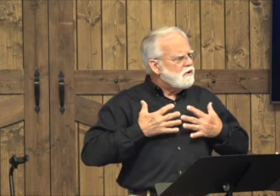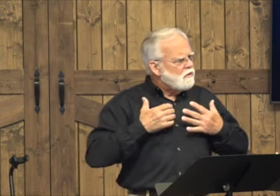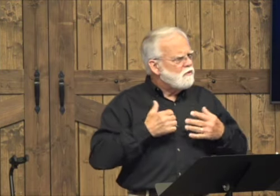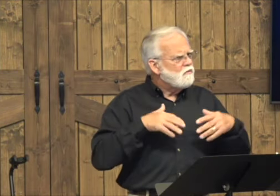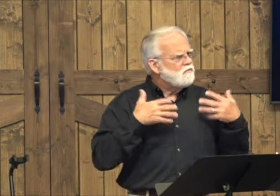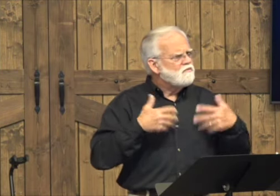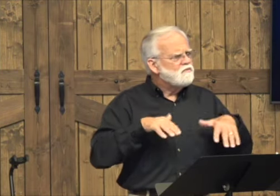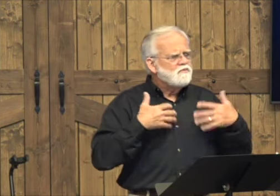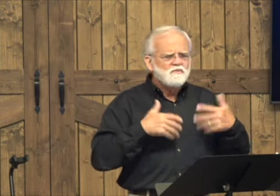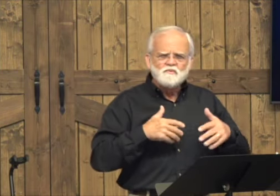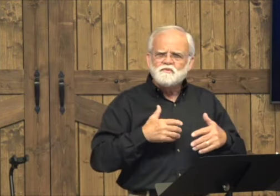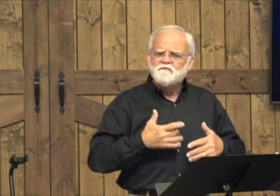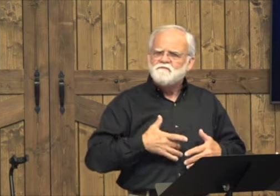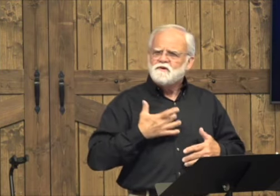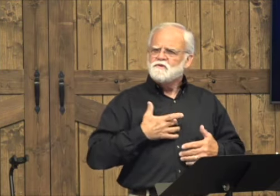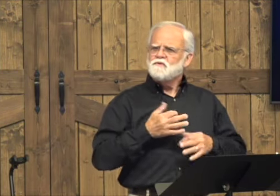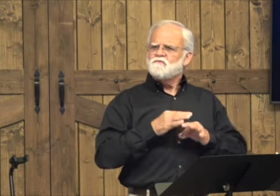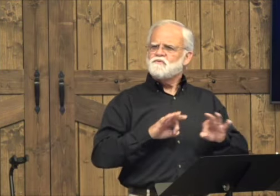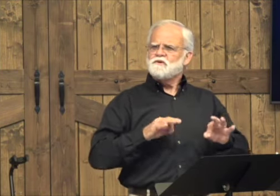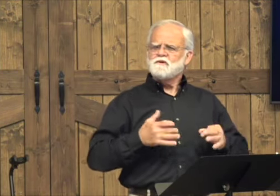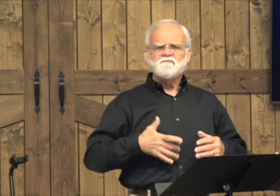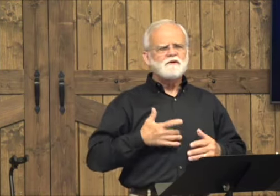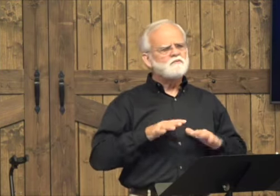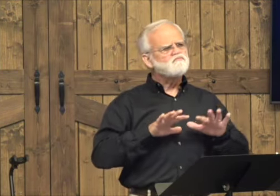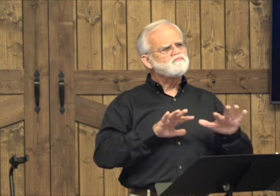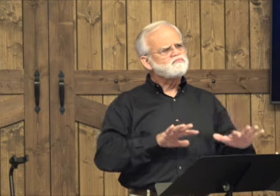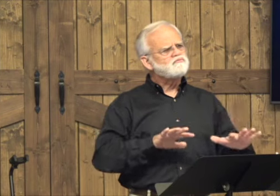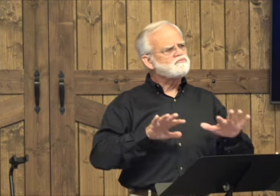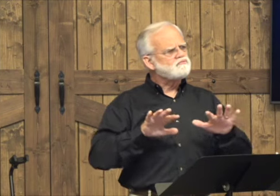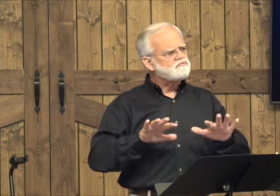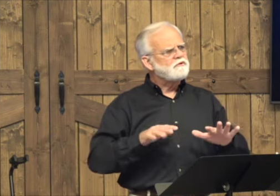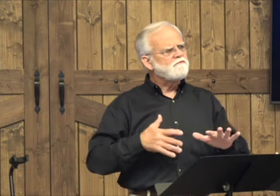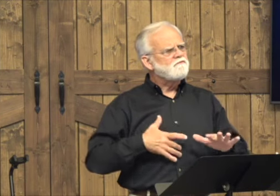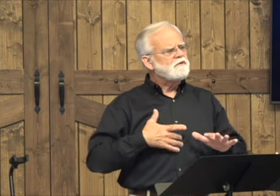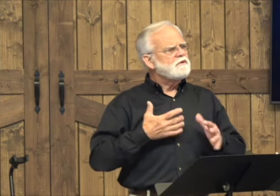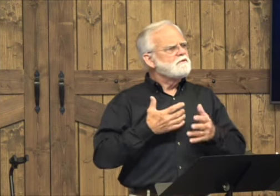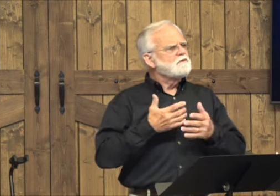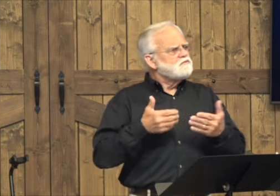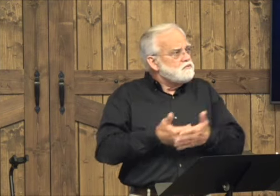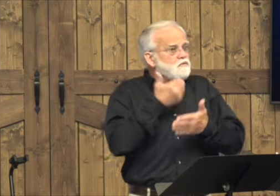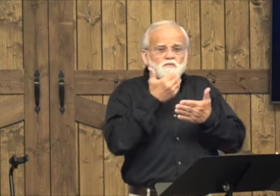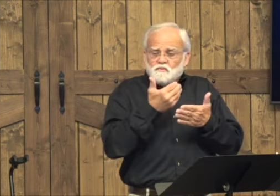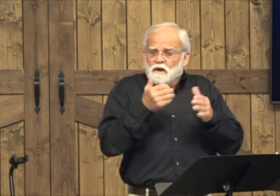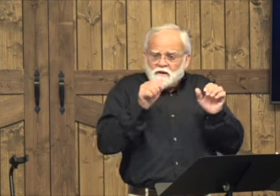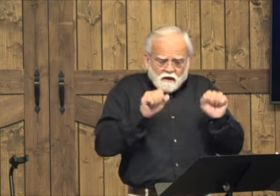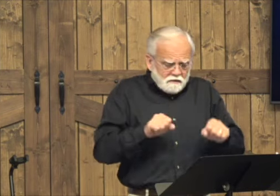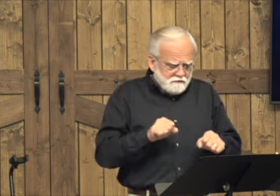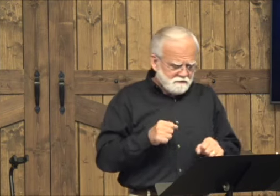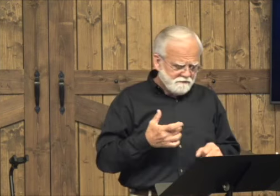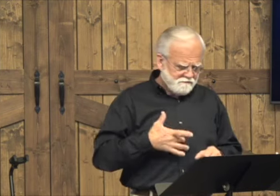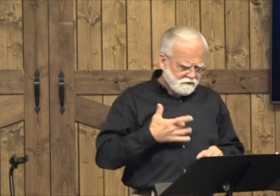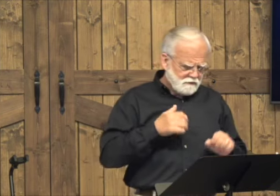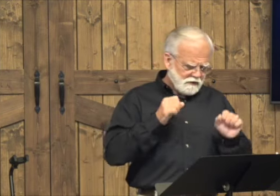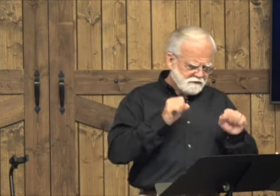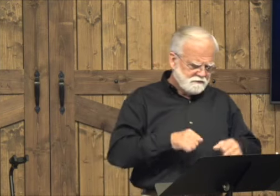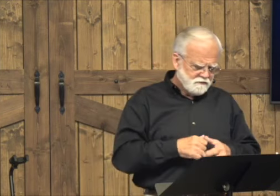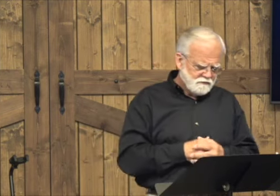being alive and be relieved and feel you can have peace. Be free of your sins.